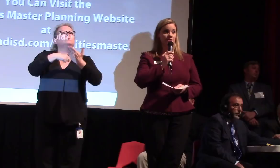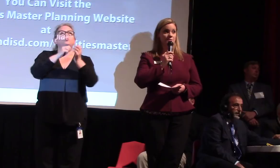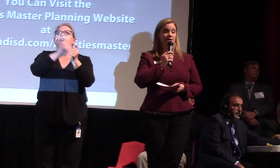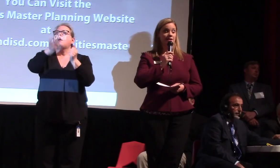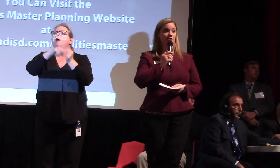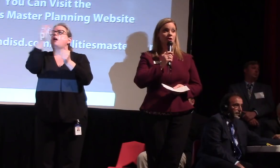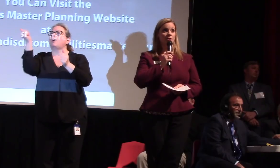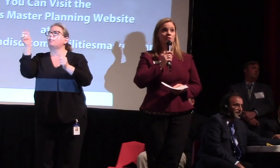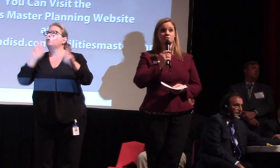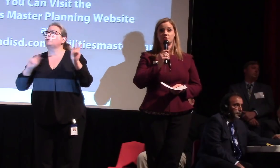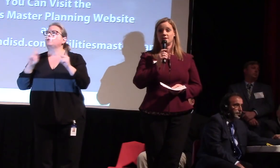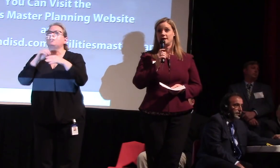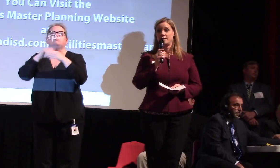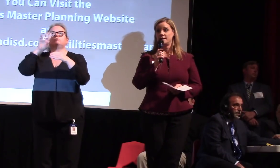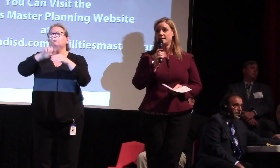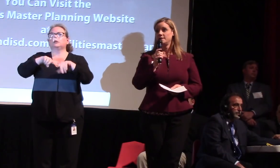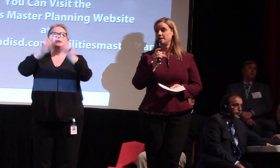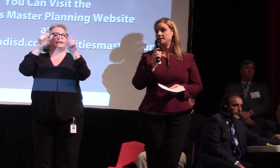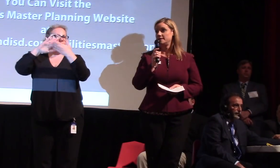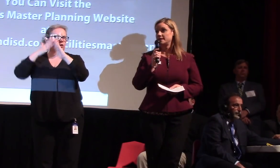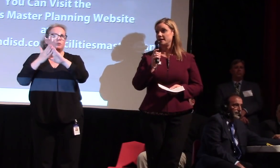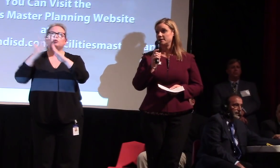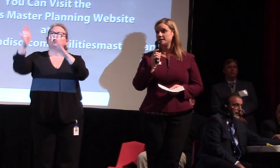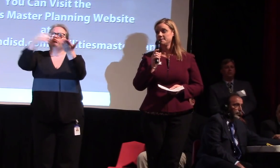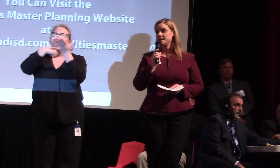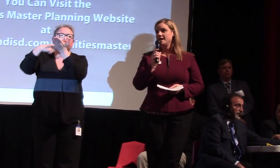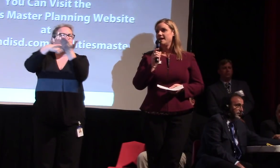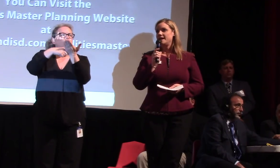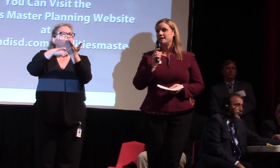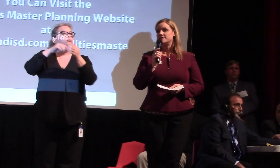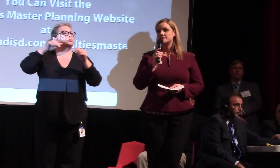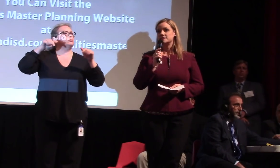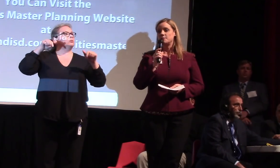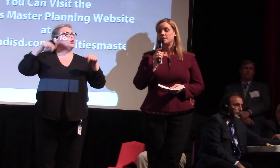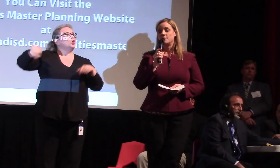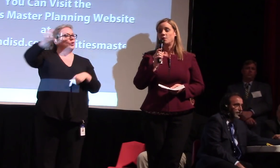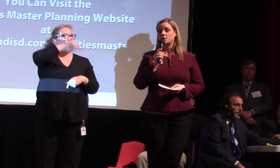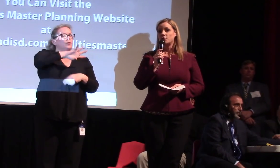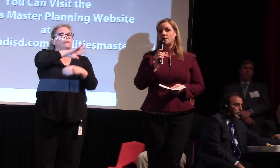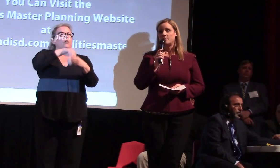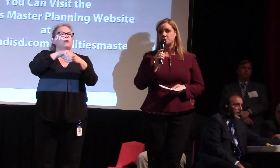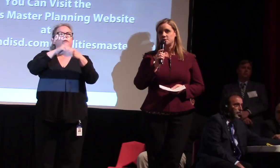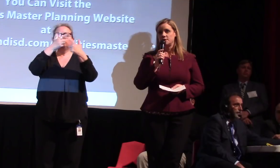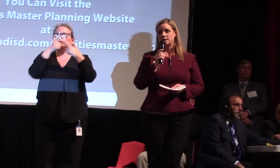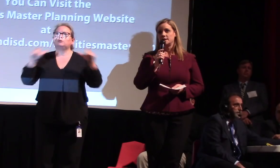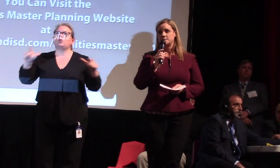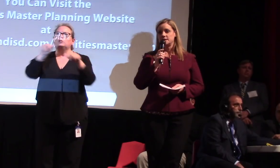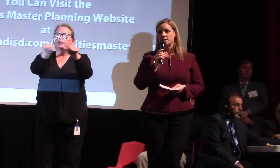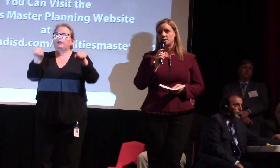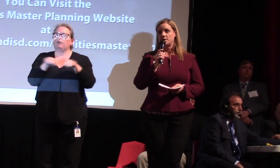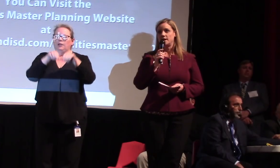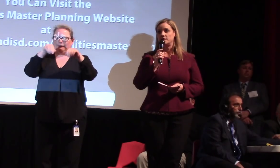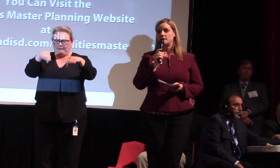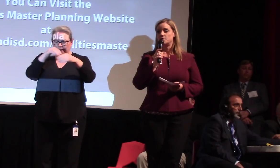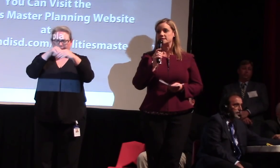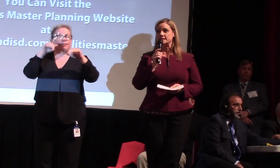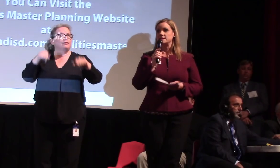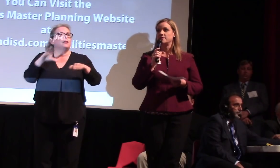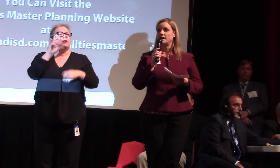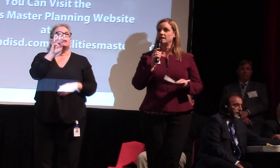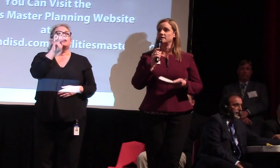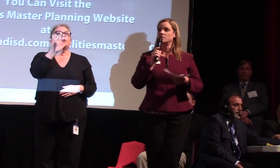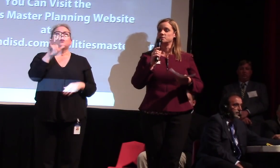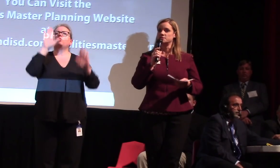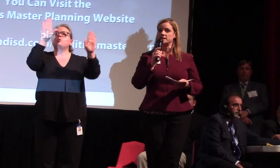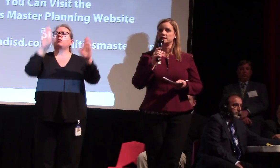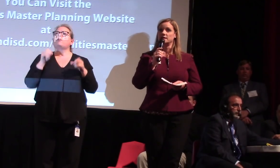We span a large area in the county and this is a wonderful opportunity to come together and receive